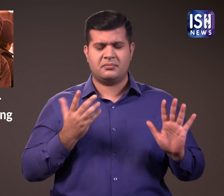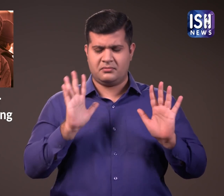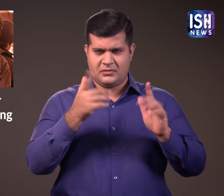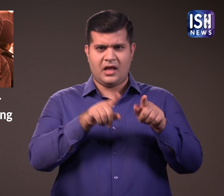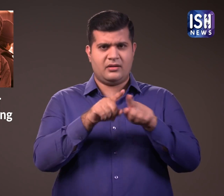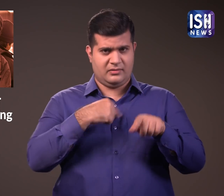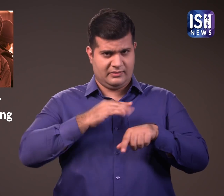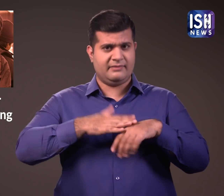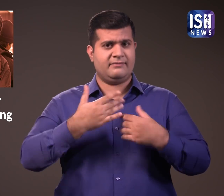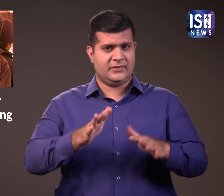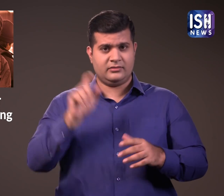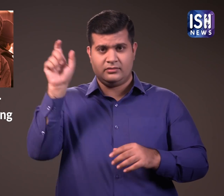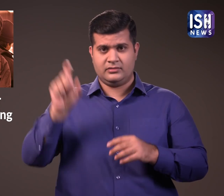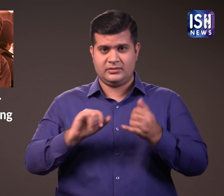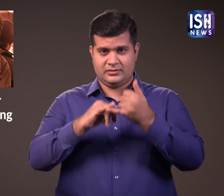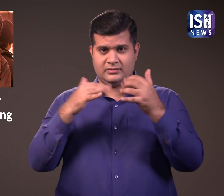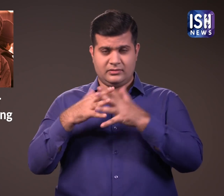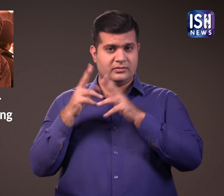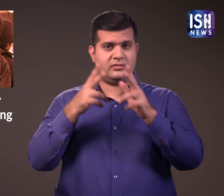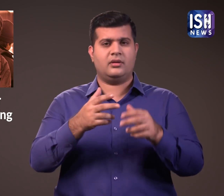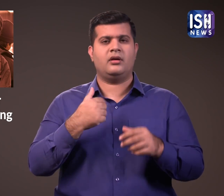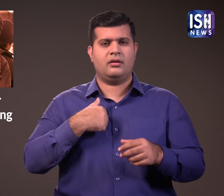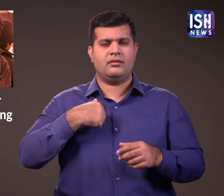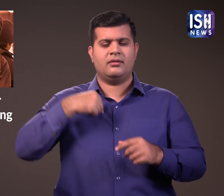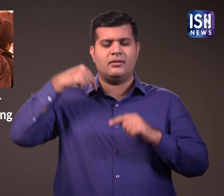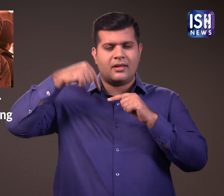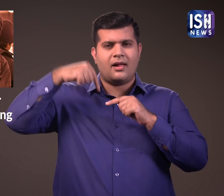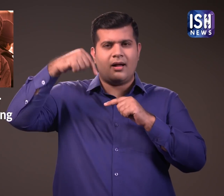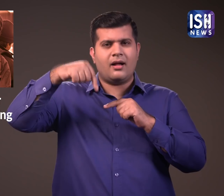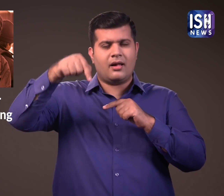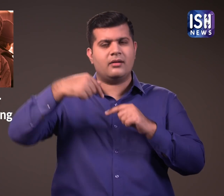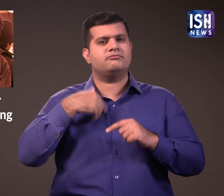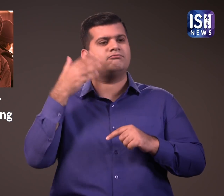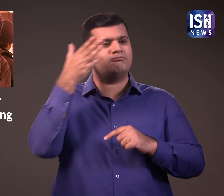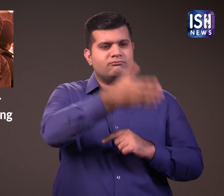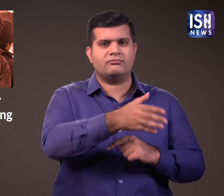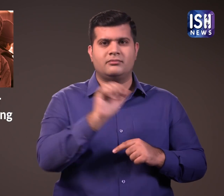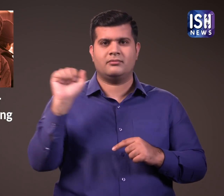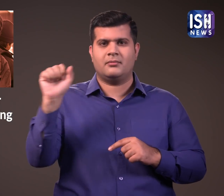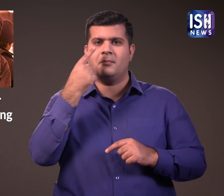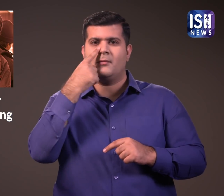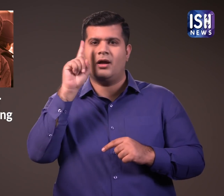He gave an example where he regularly goes to a cemetery where his mother is buried.